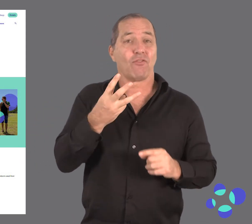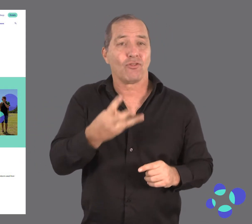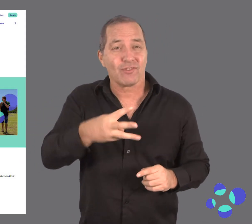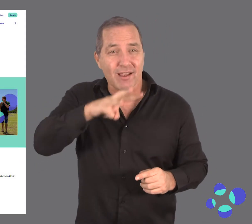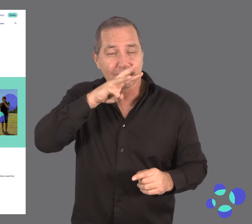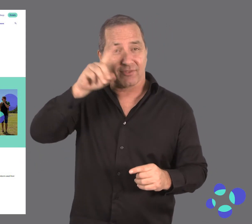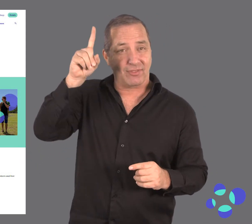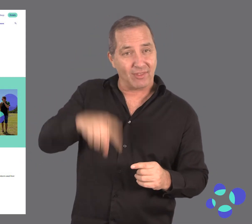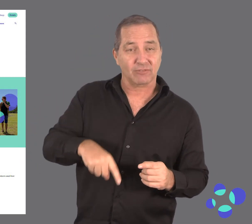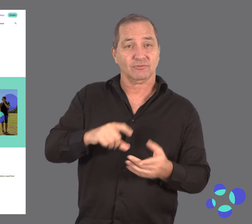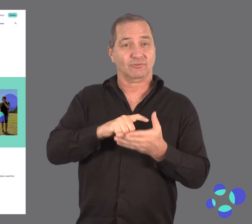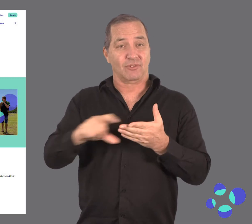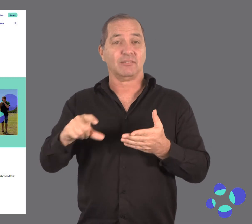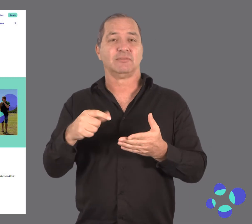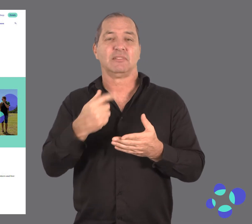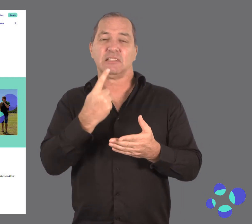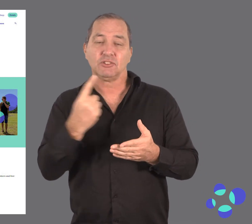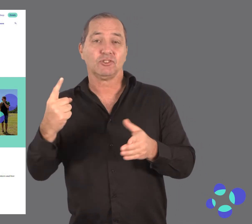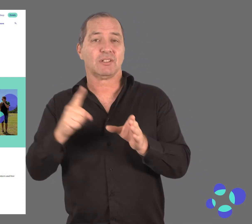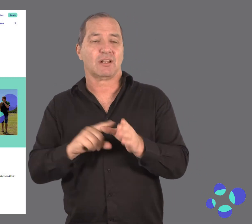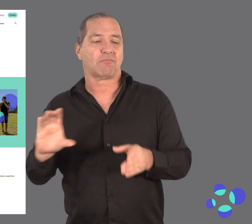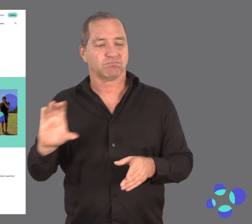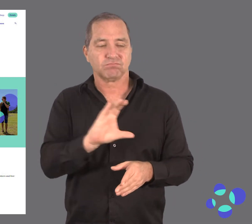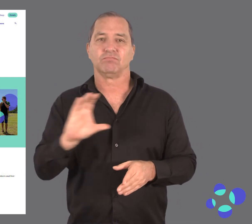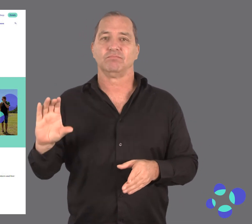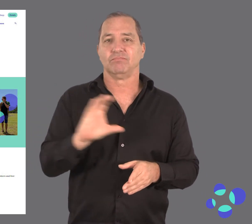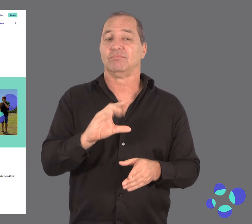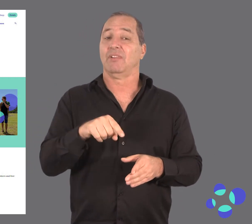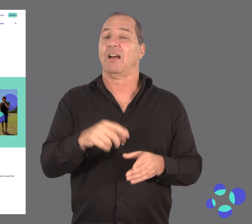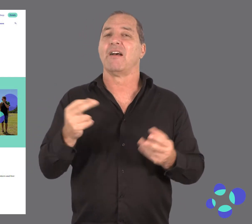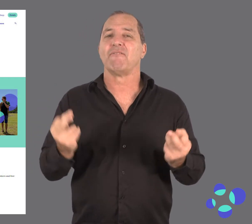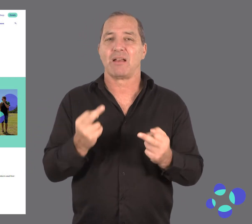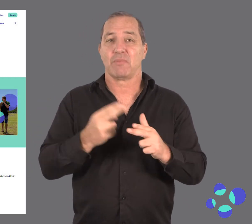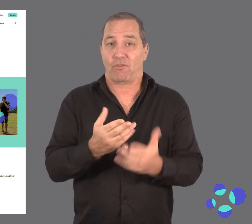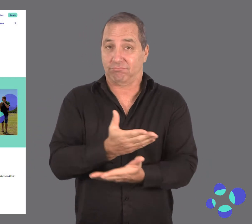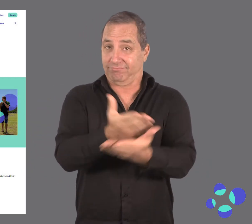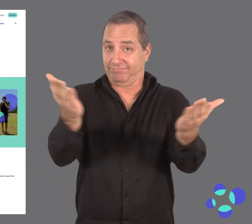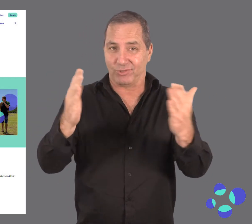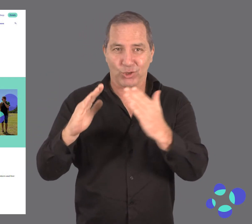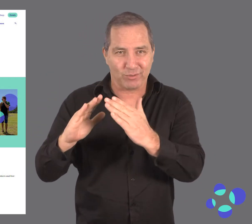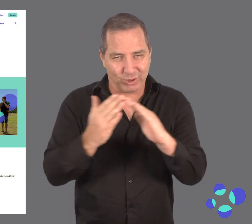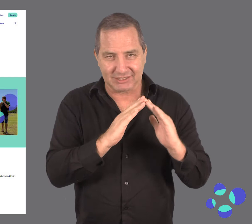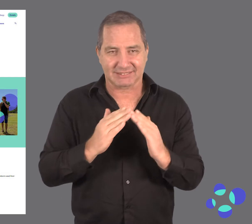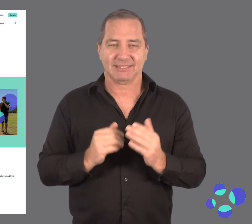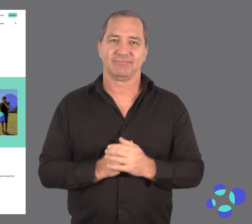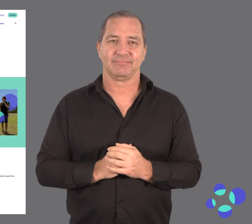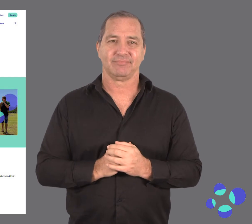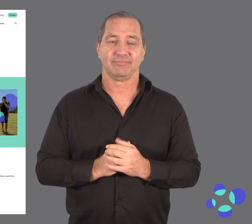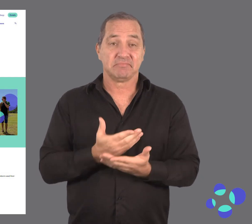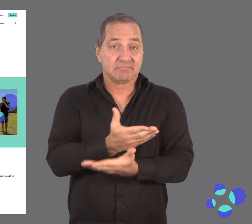up to $300,000 a year. That $300,000 is available to the broader community via